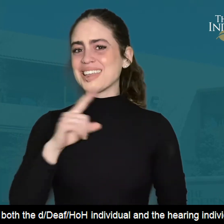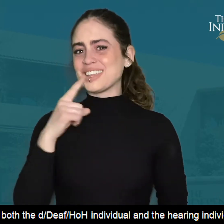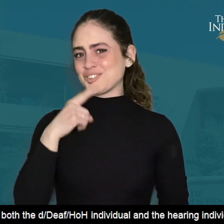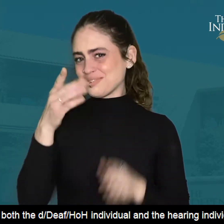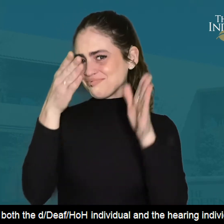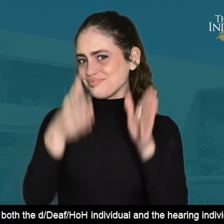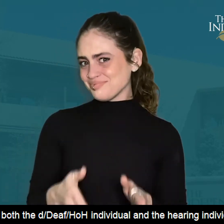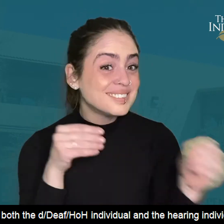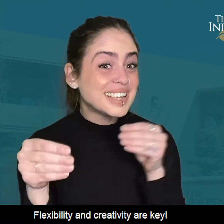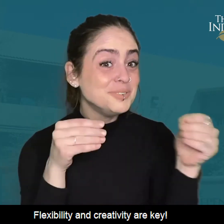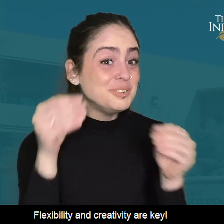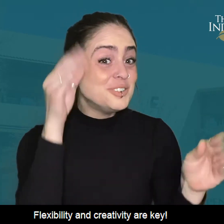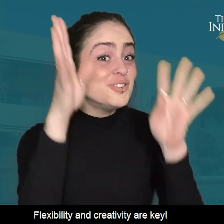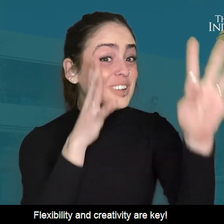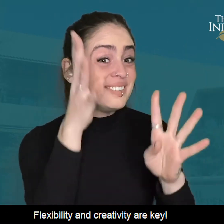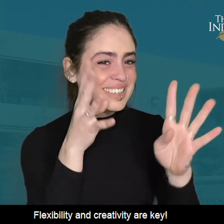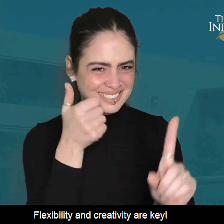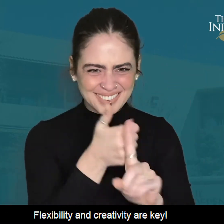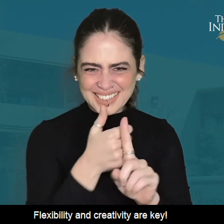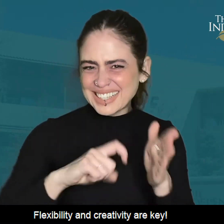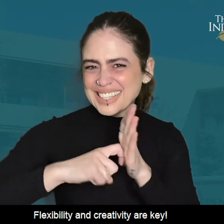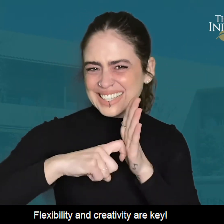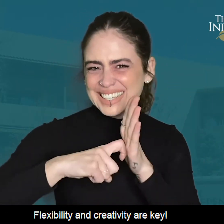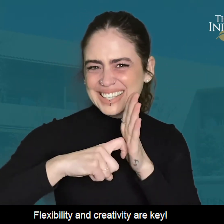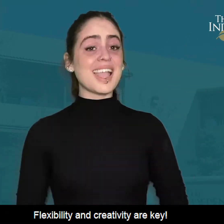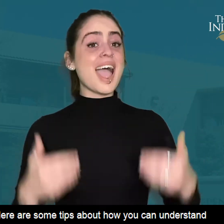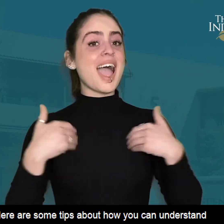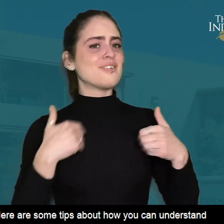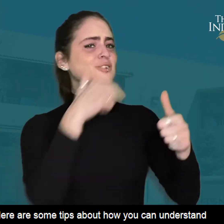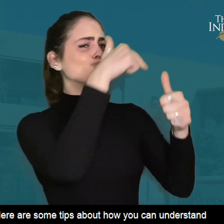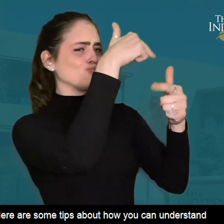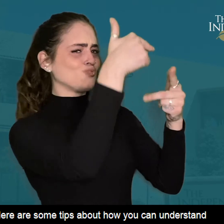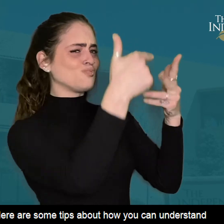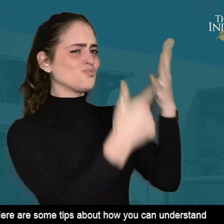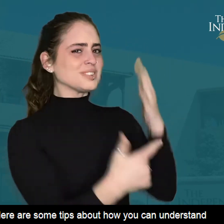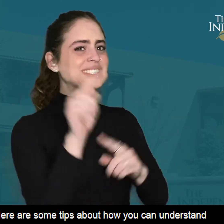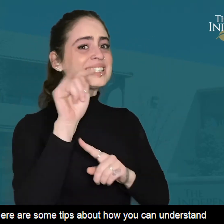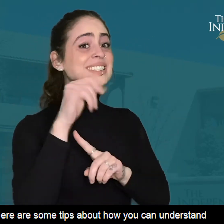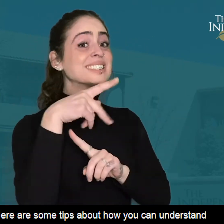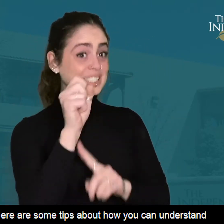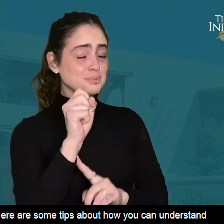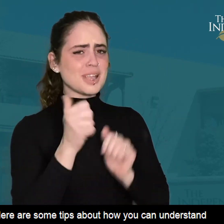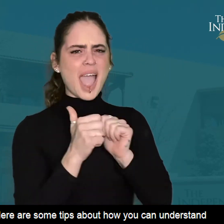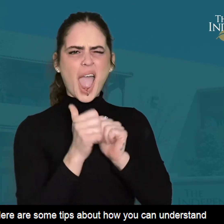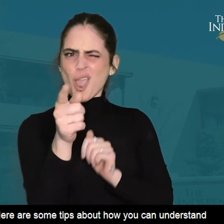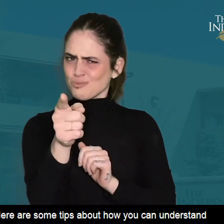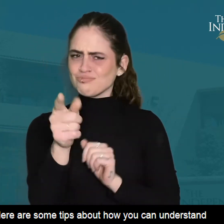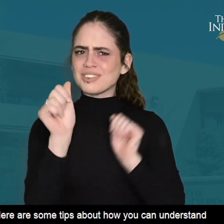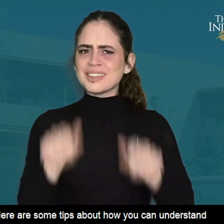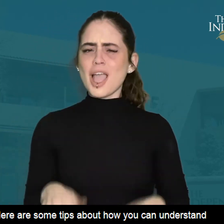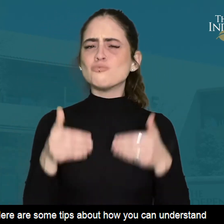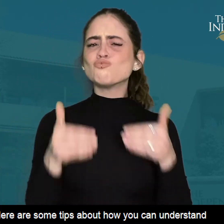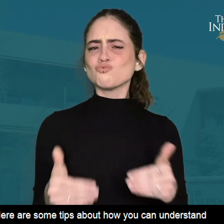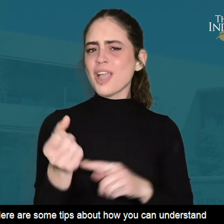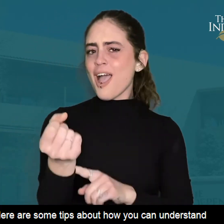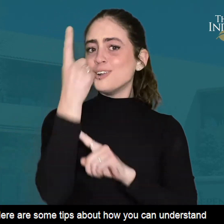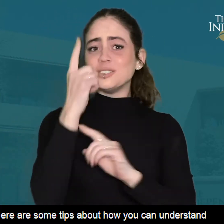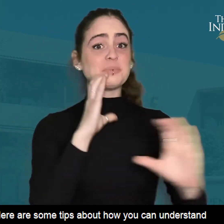and the hearing individual. Flexibility and creativity are key. Here are some tips on how you can understand